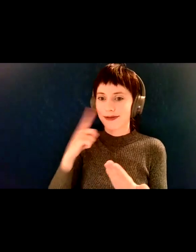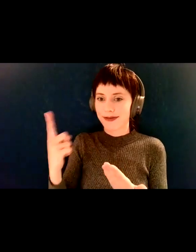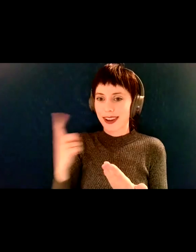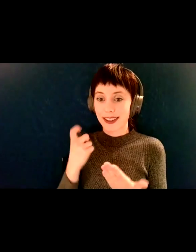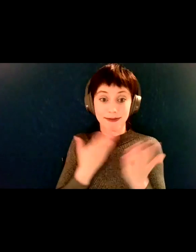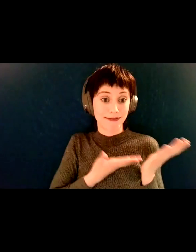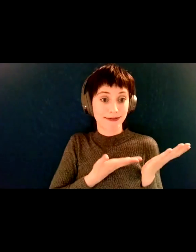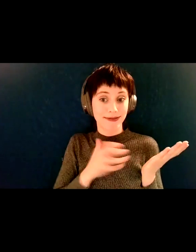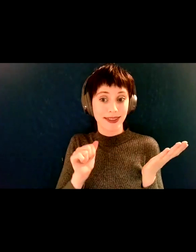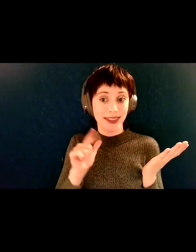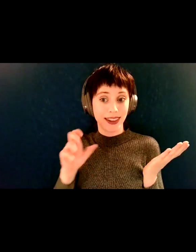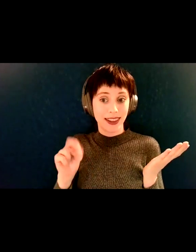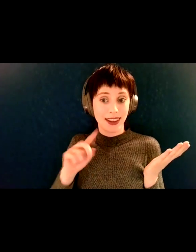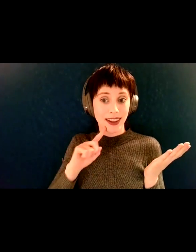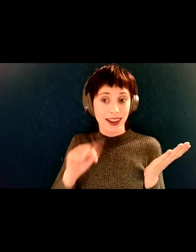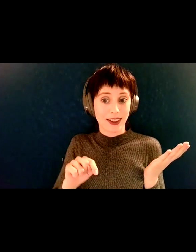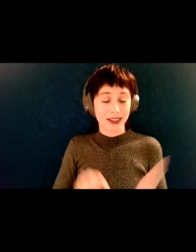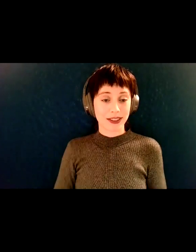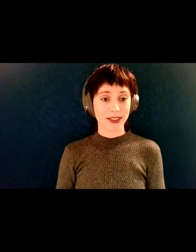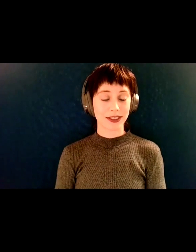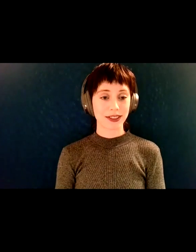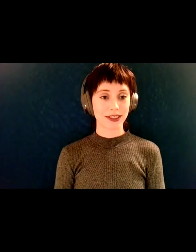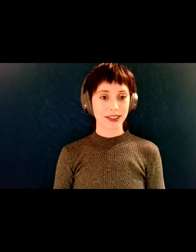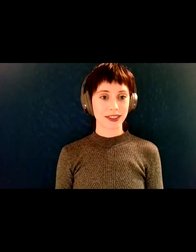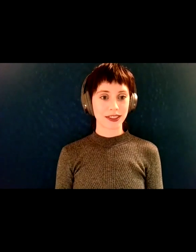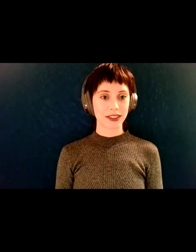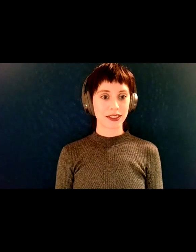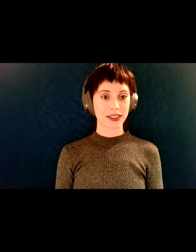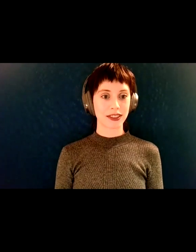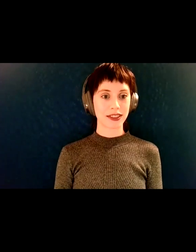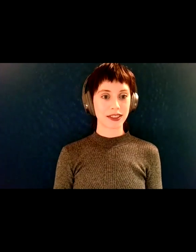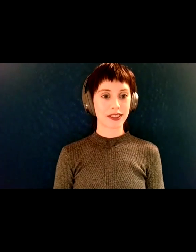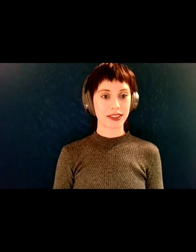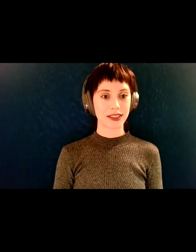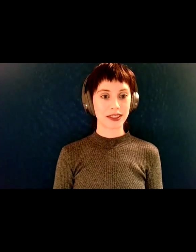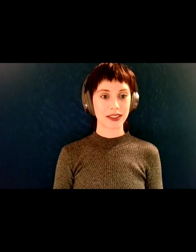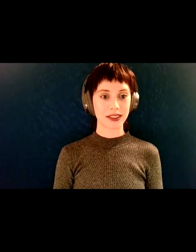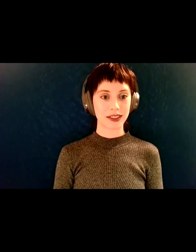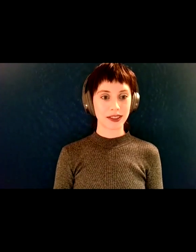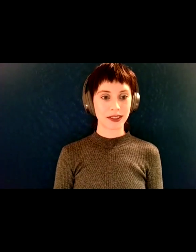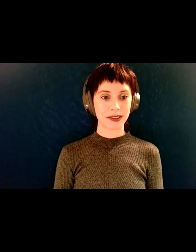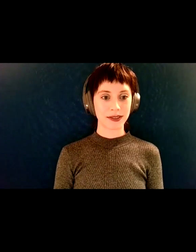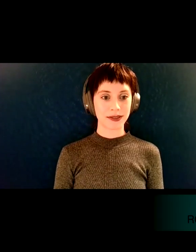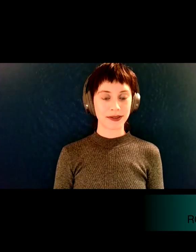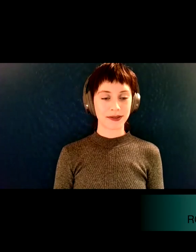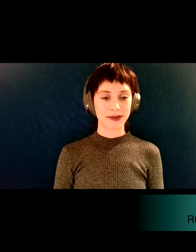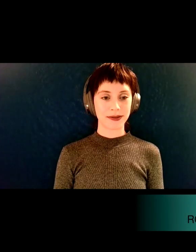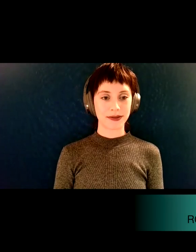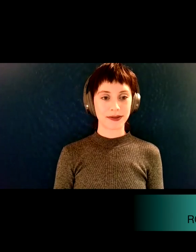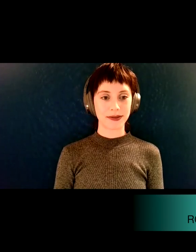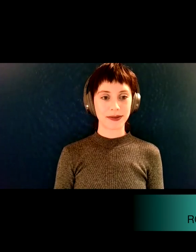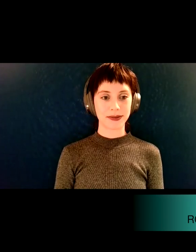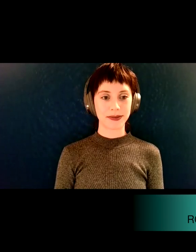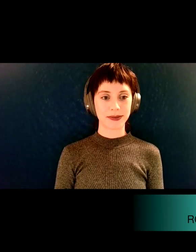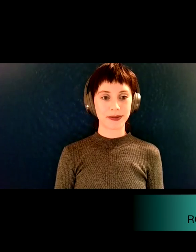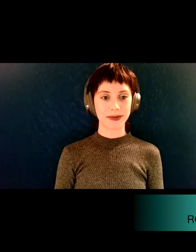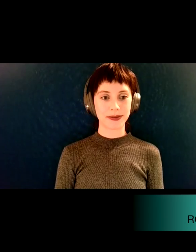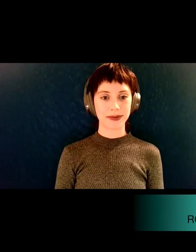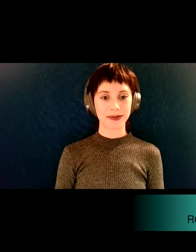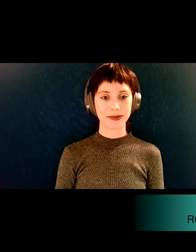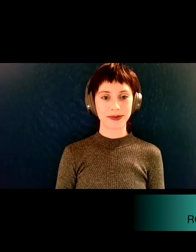Um, so, it's been amazing. I'll start with that.